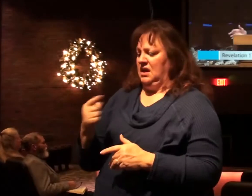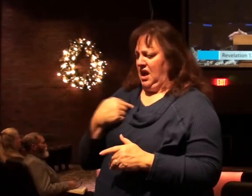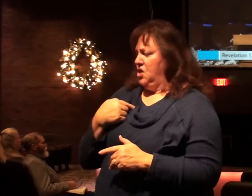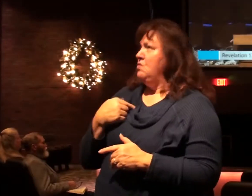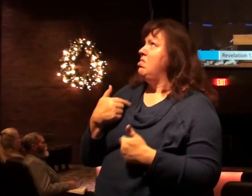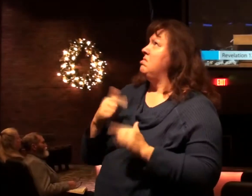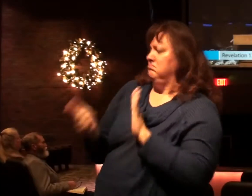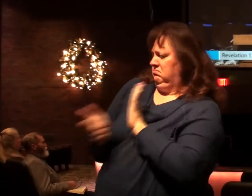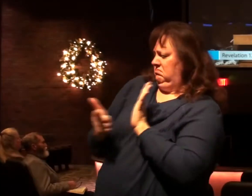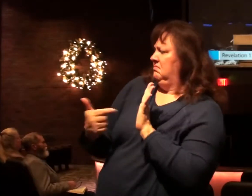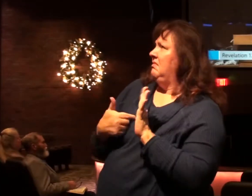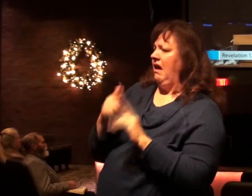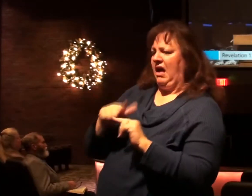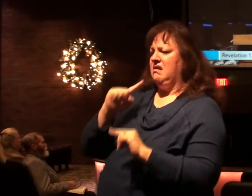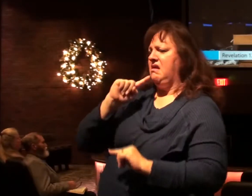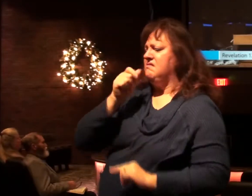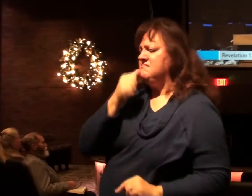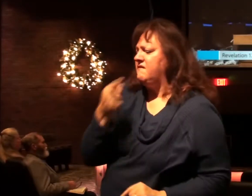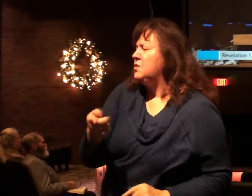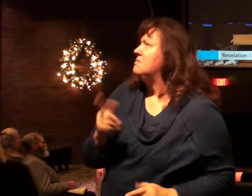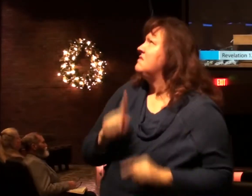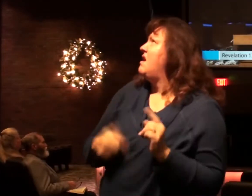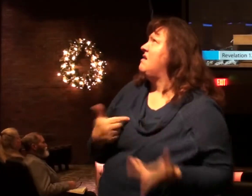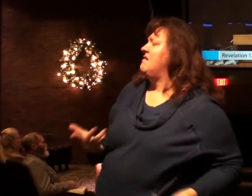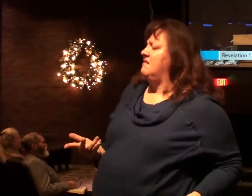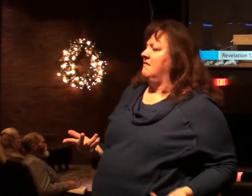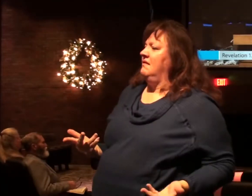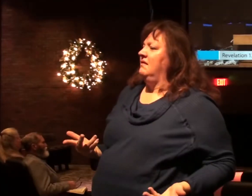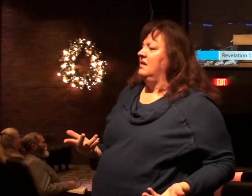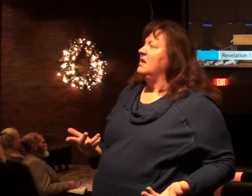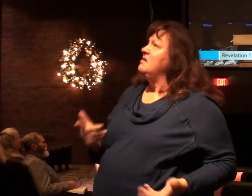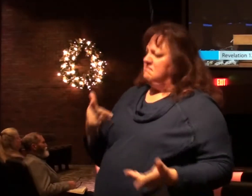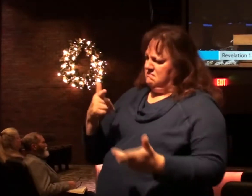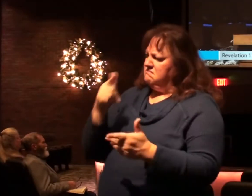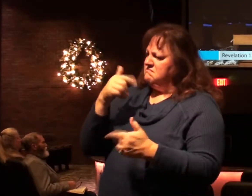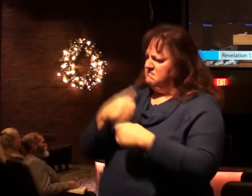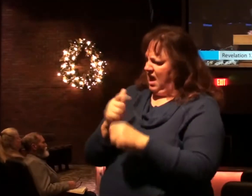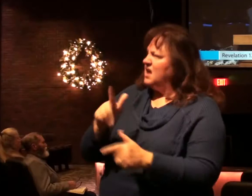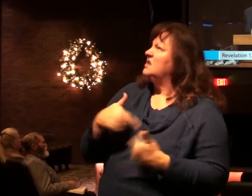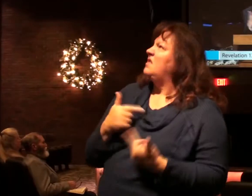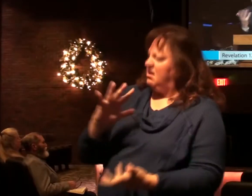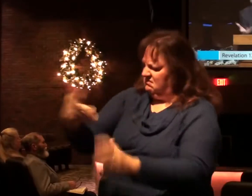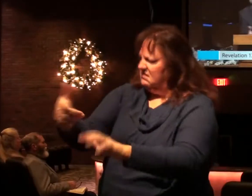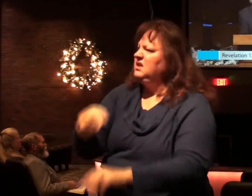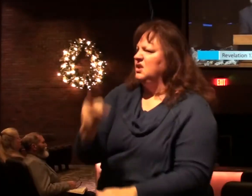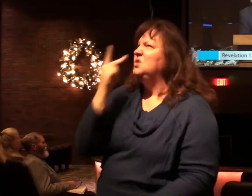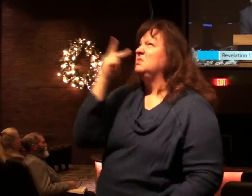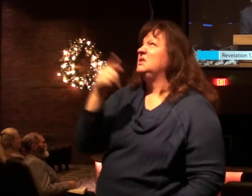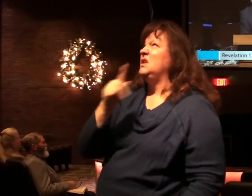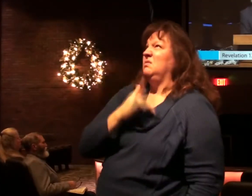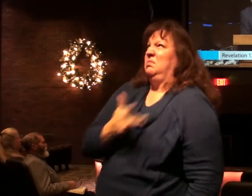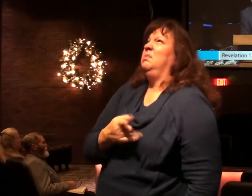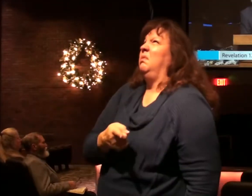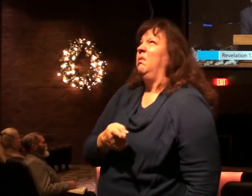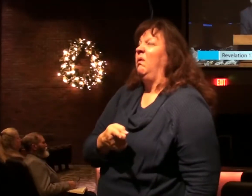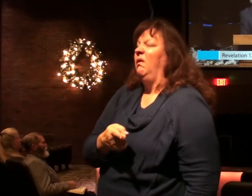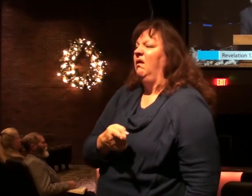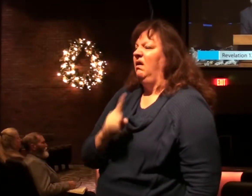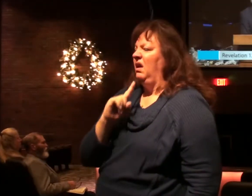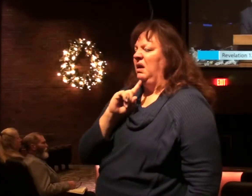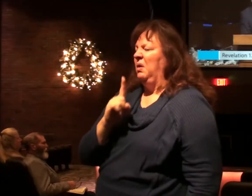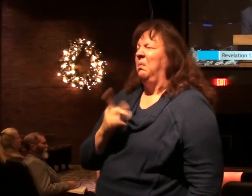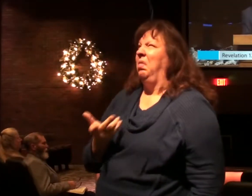from making His life miserable. You have to make His life miserable and then you'll see His true character. He really